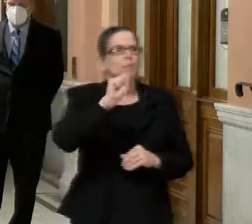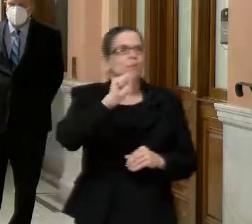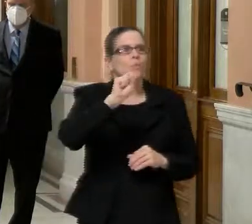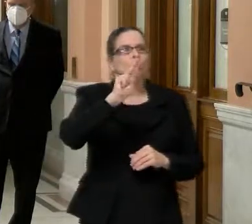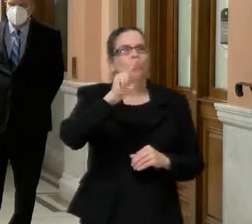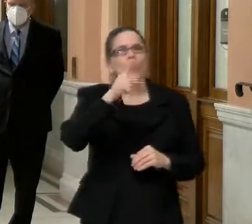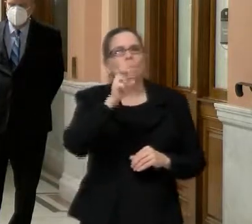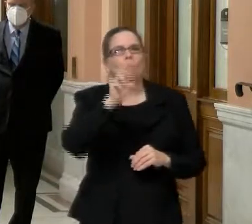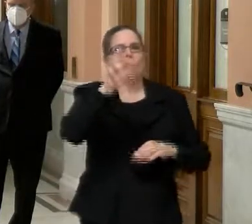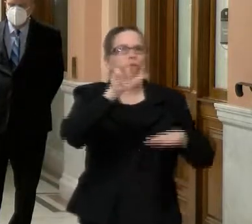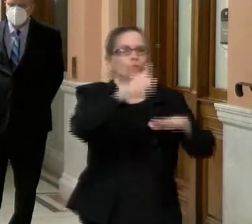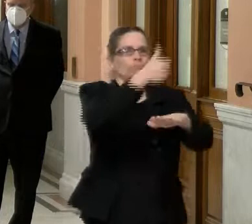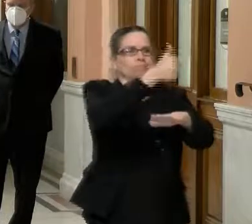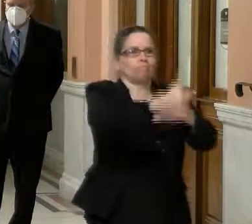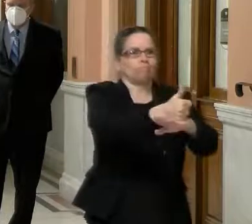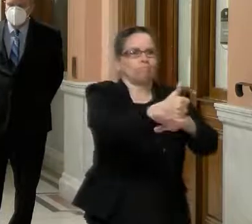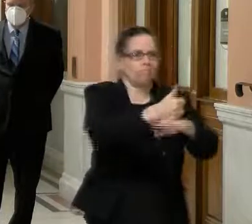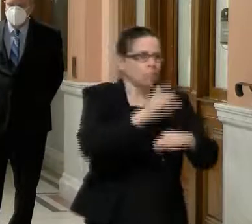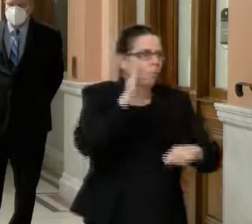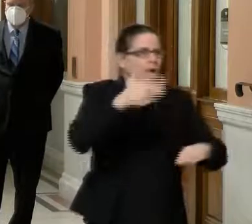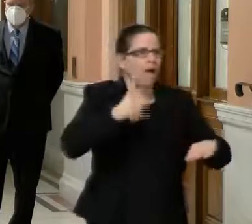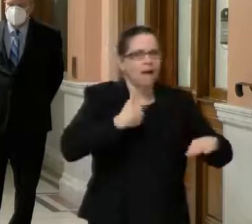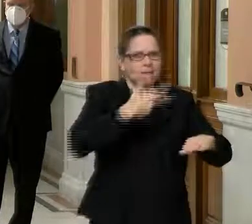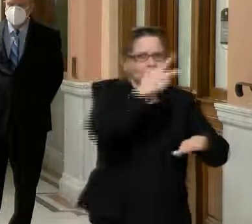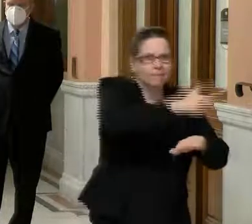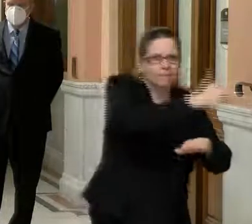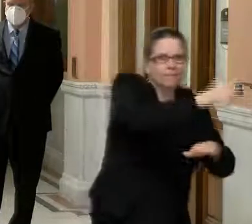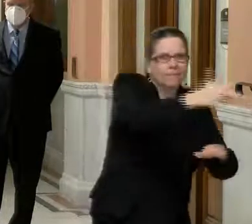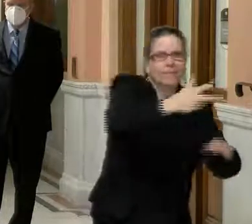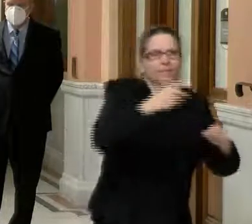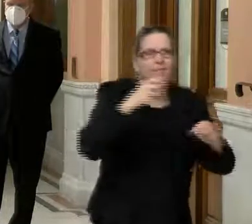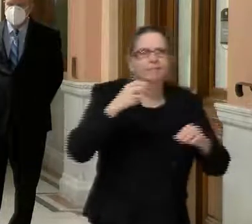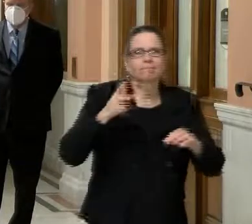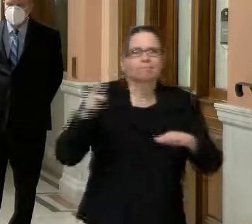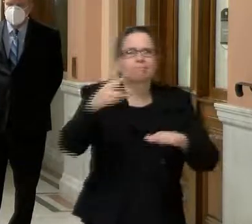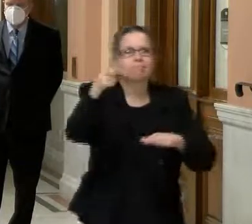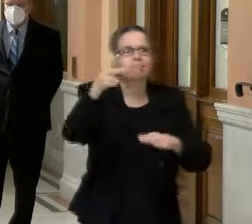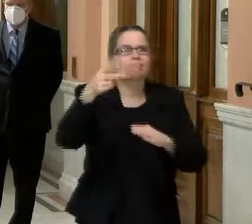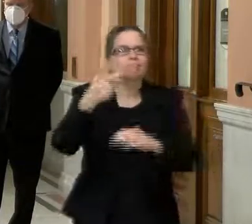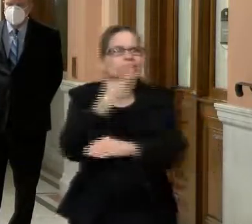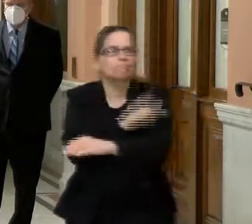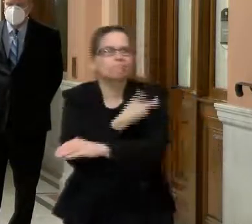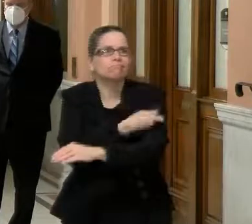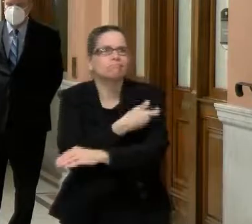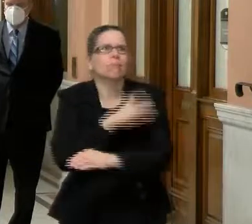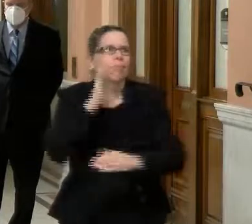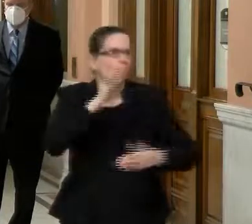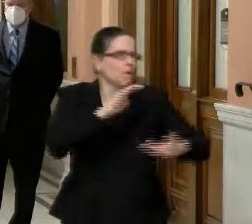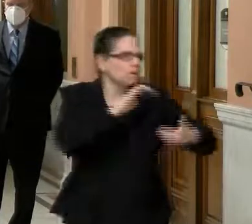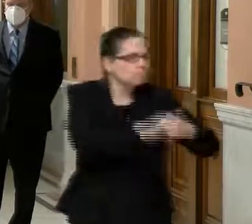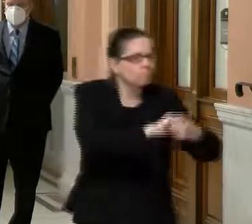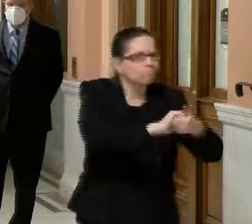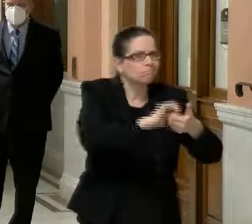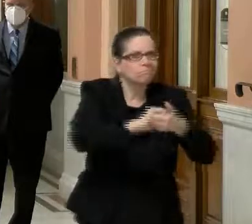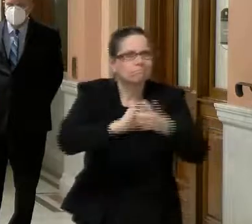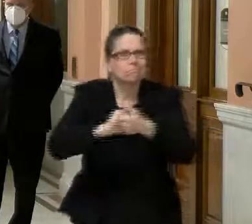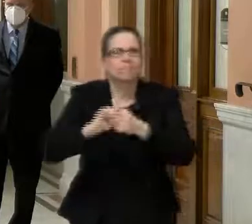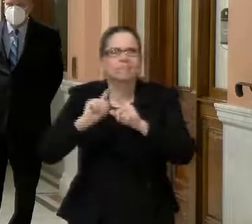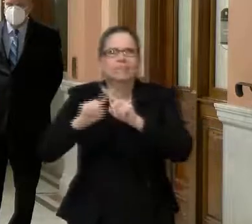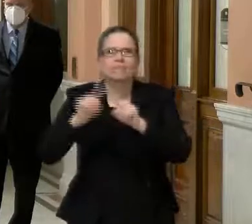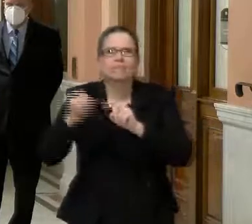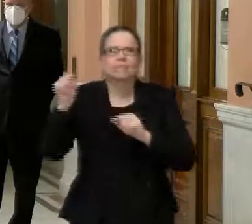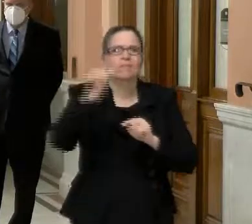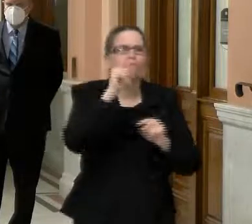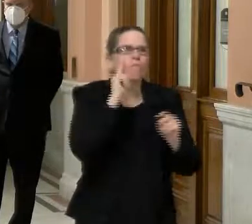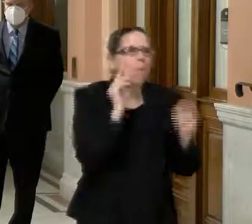units that are going out, and then we have a lot of other partners who are doing other cohorts of folks. So, St. Vincent, UMass,